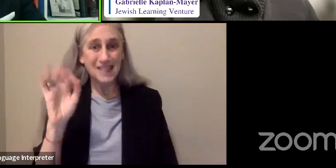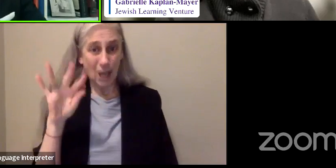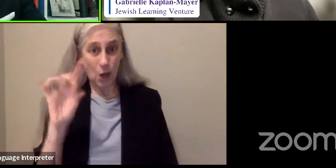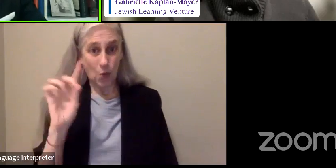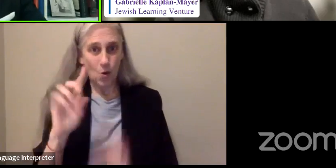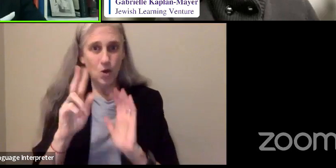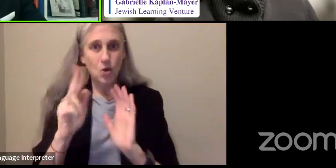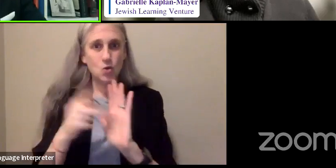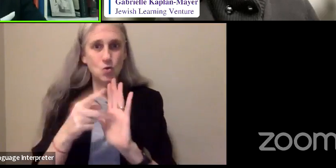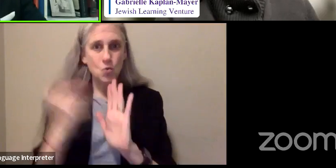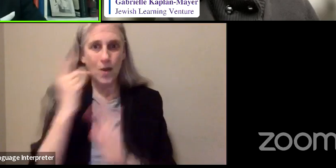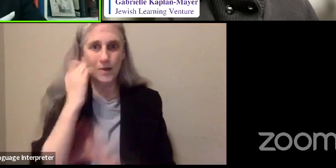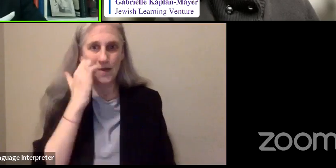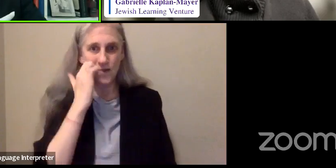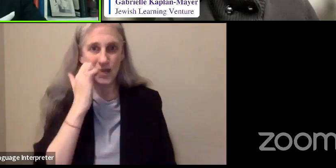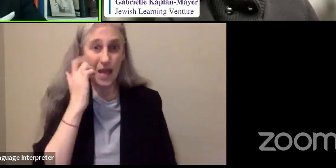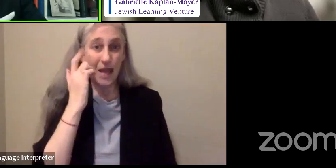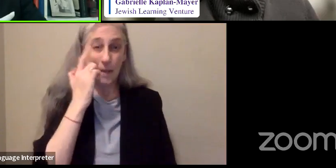a day.